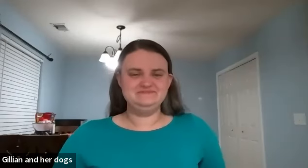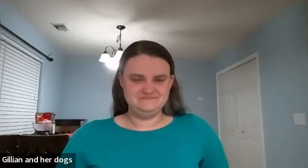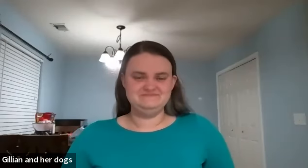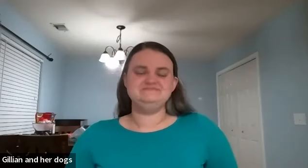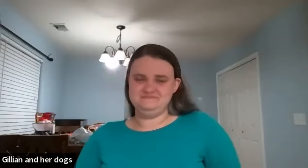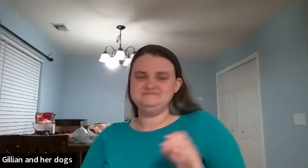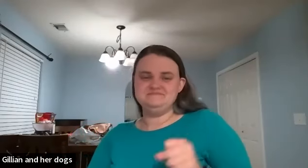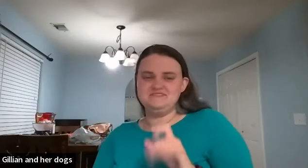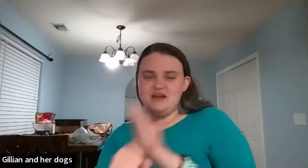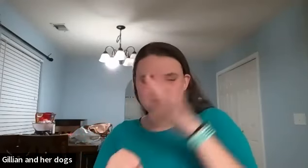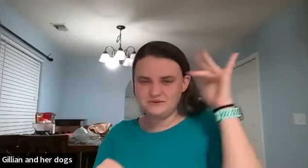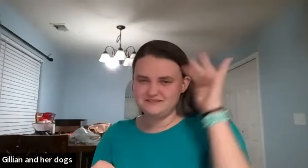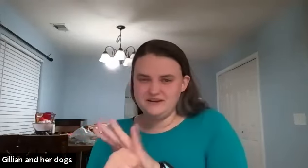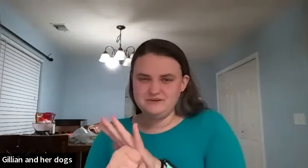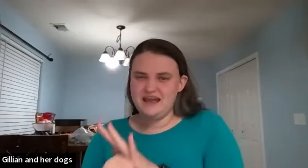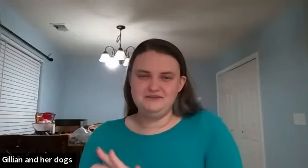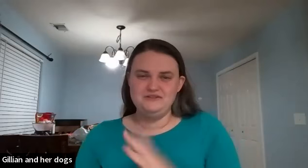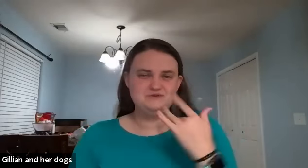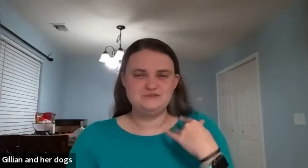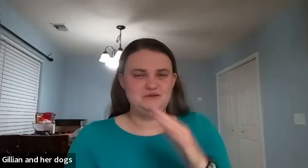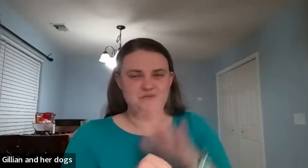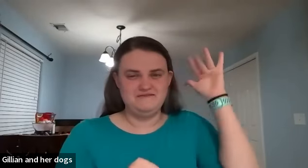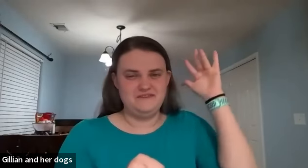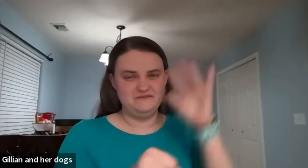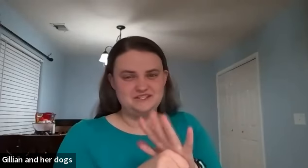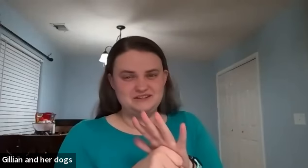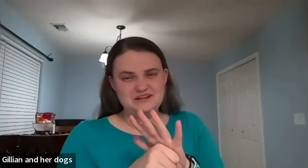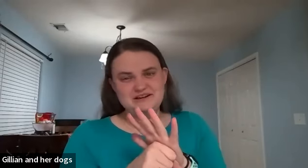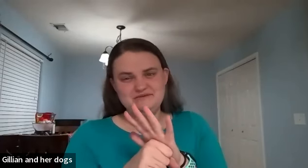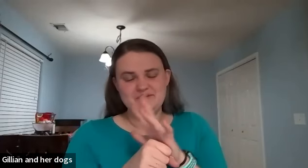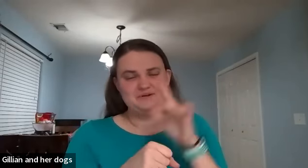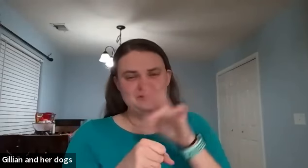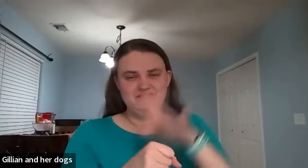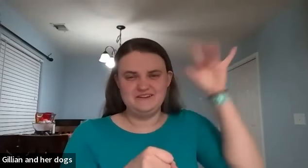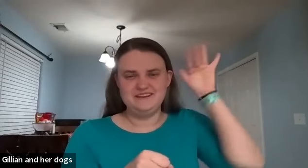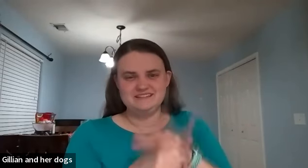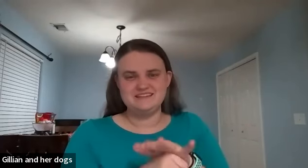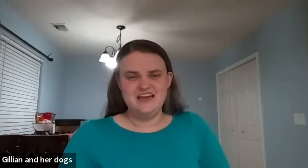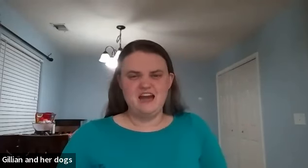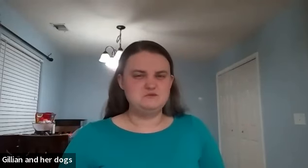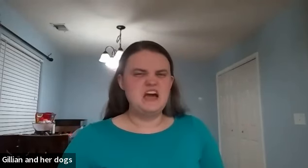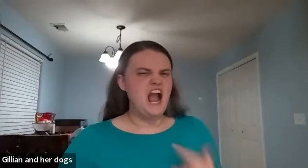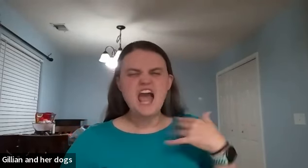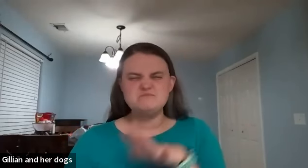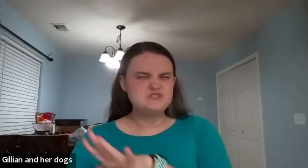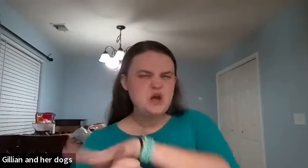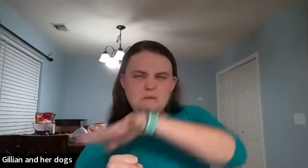that one's always a fun one i don't know this one was like one of my favorites to learn when we were learning feeling i just like i am so